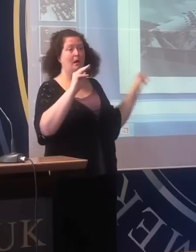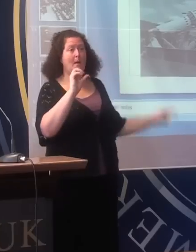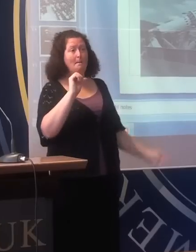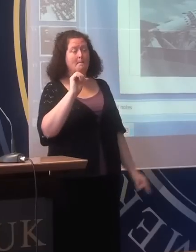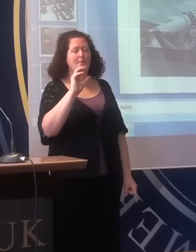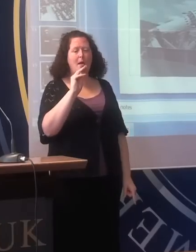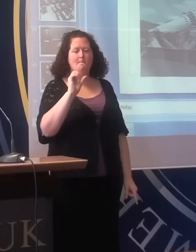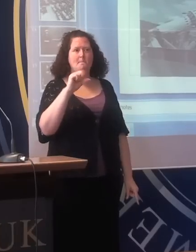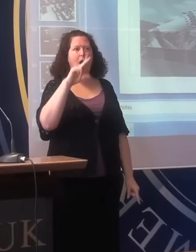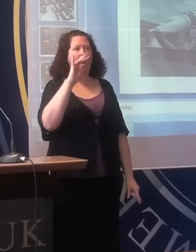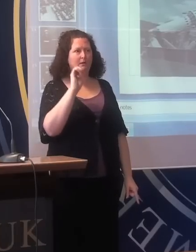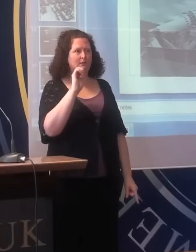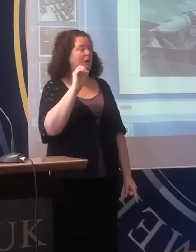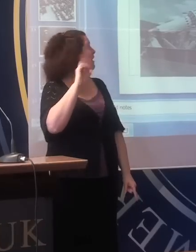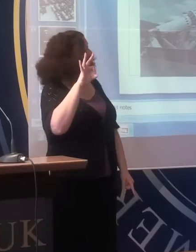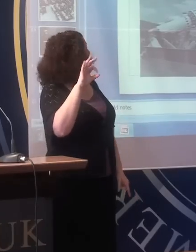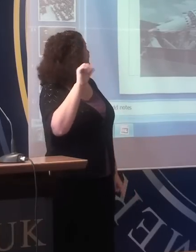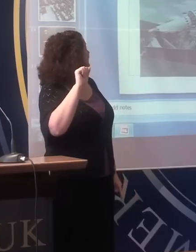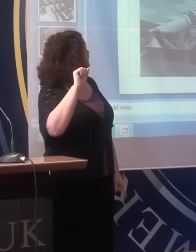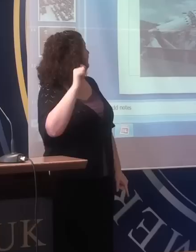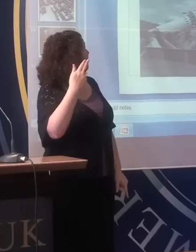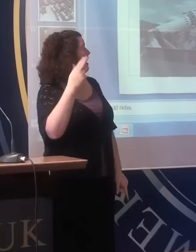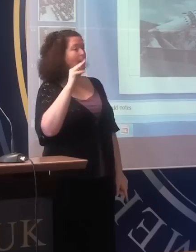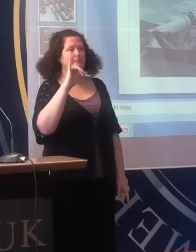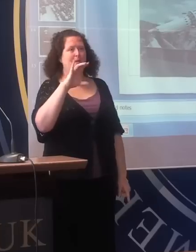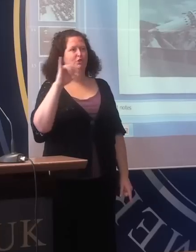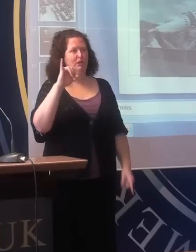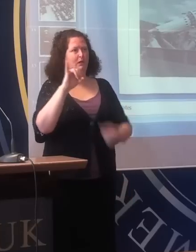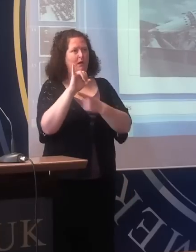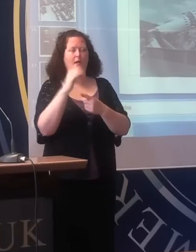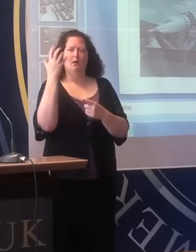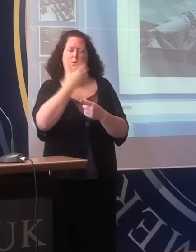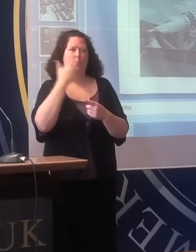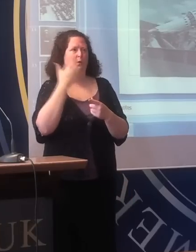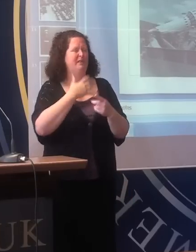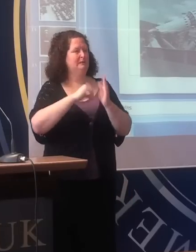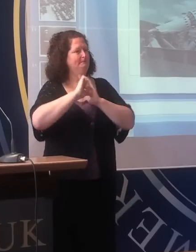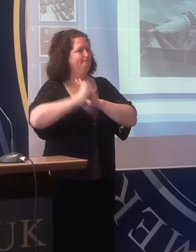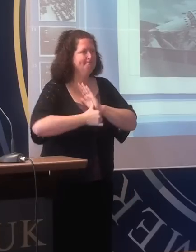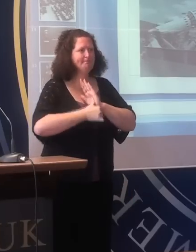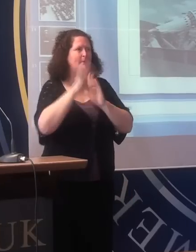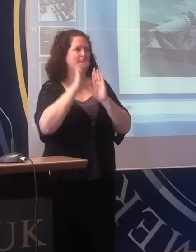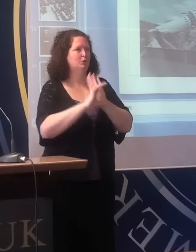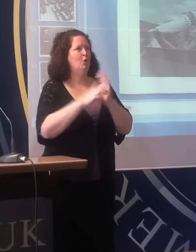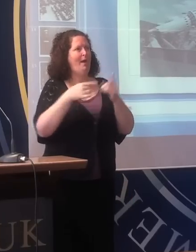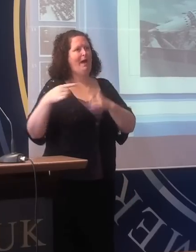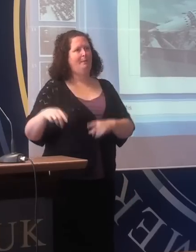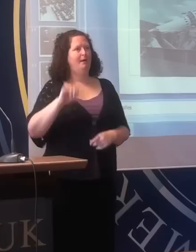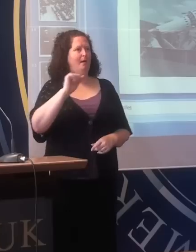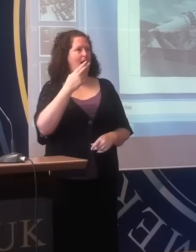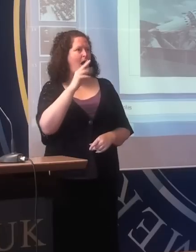Armici, which was the famous emblemic, I suppose, emblematic picture of what happened at Armici,